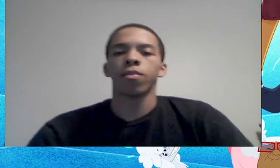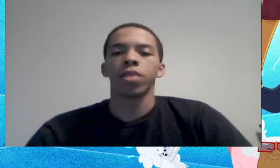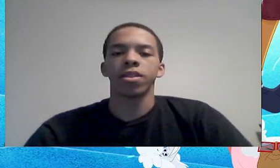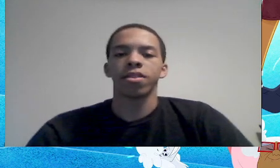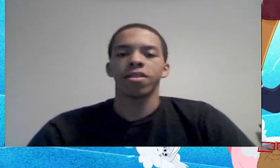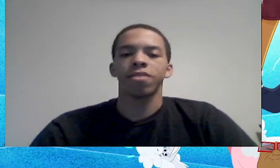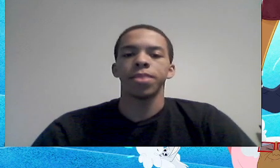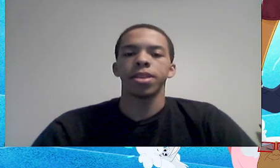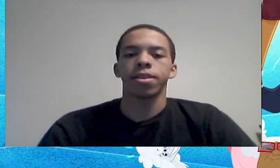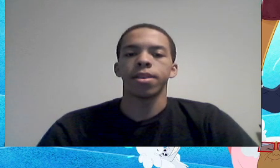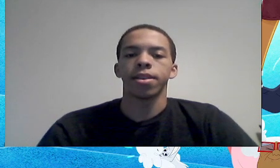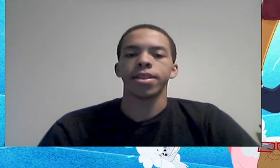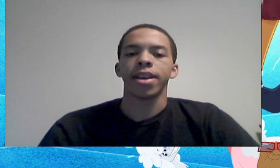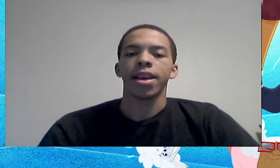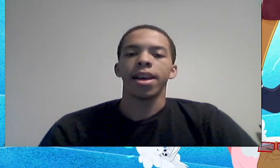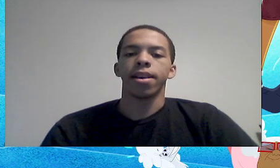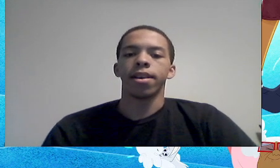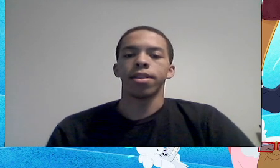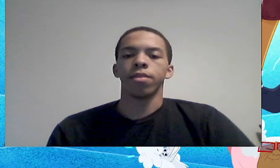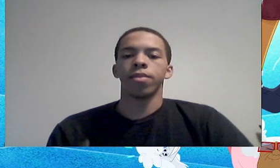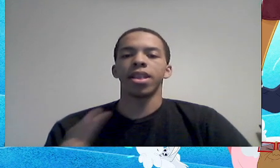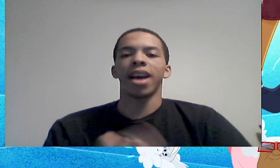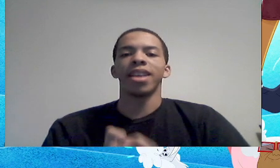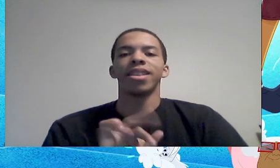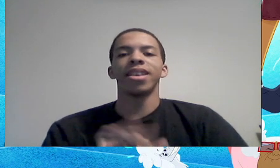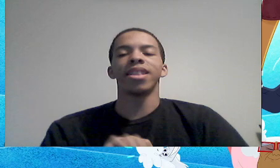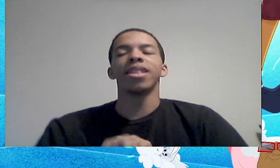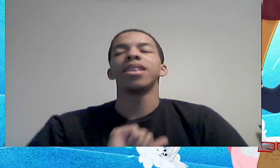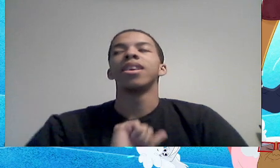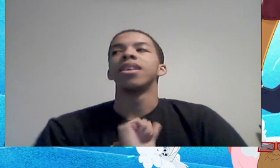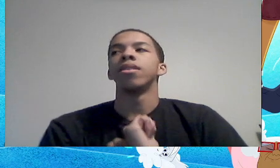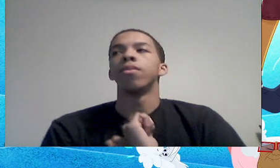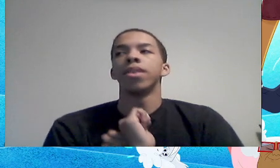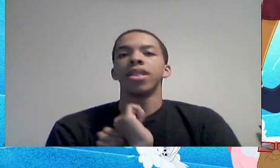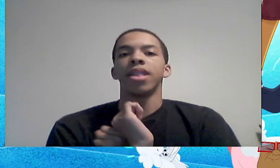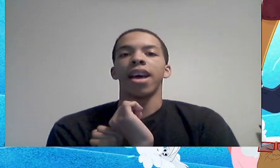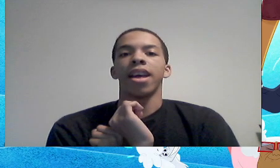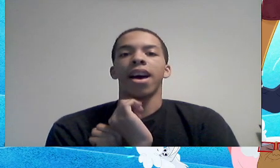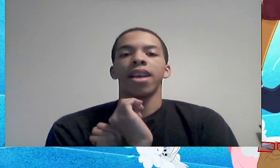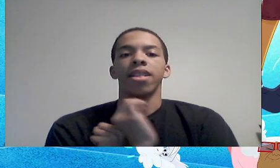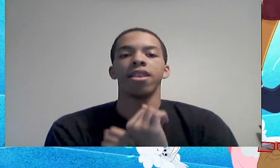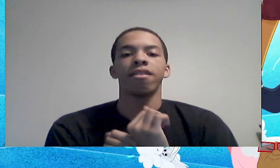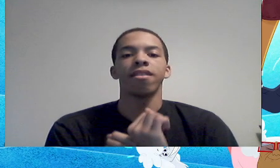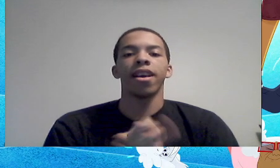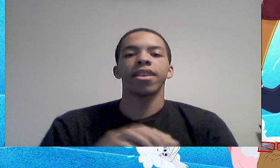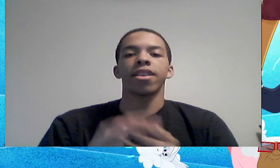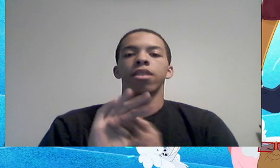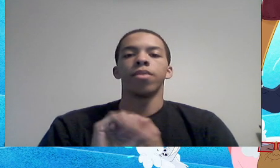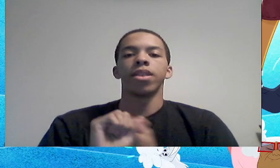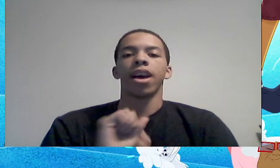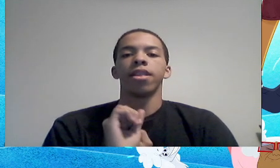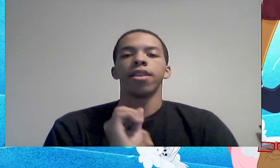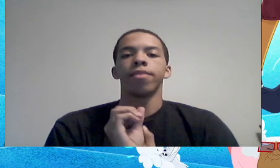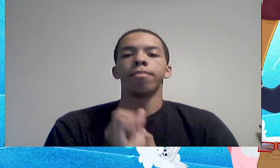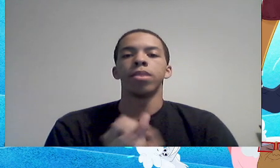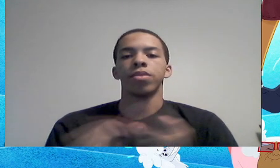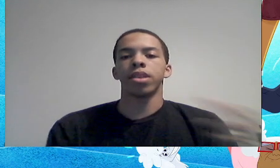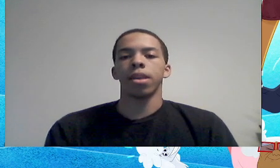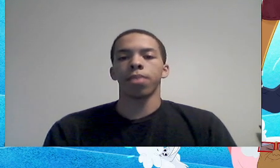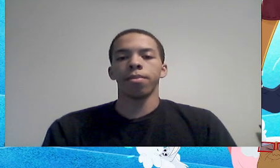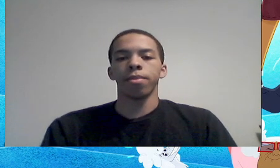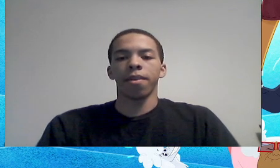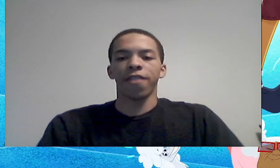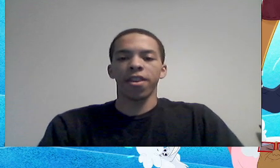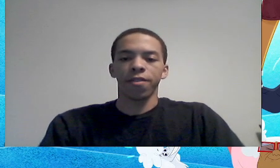episodes I want to speak on. And on the one that I didn't, the one that I least liked, and the one that I loved the